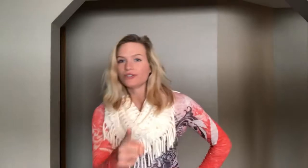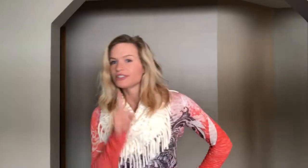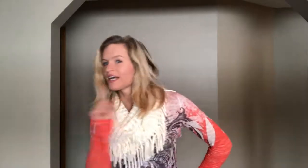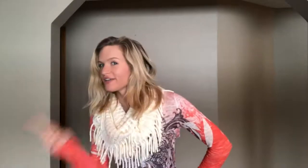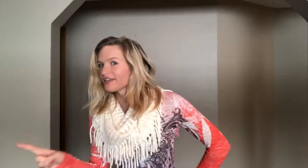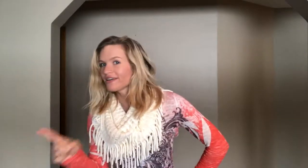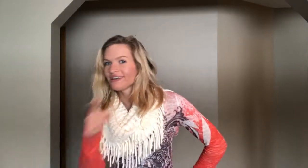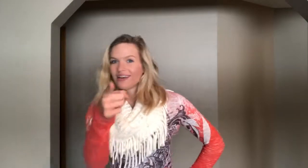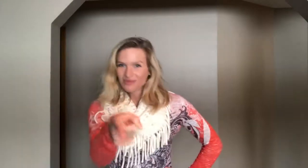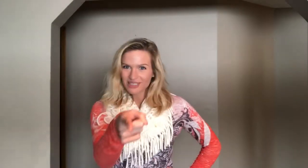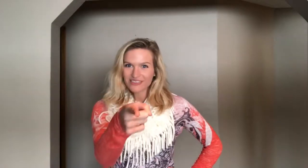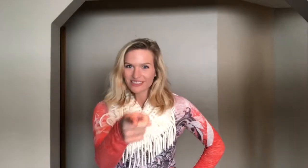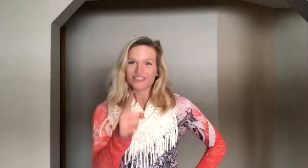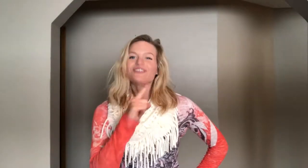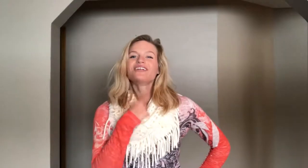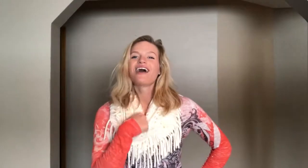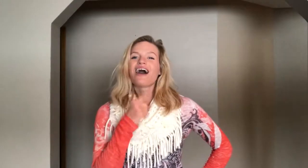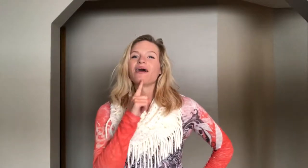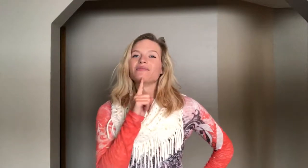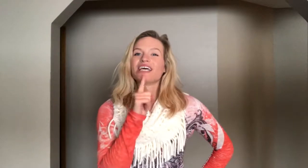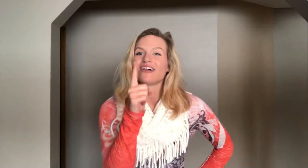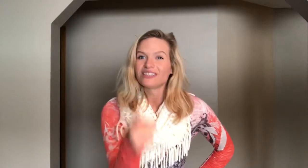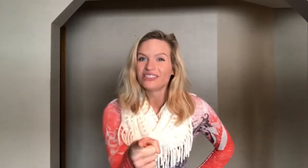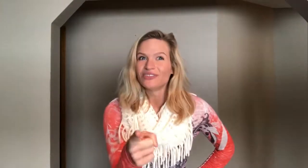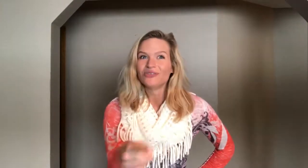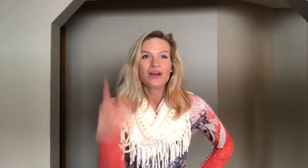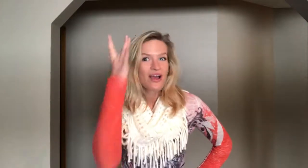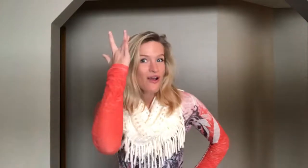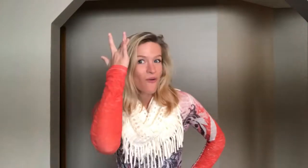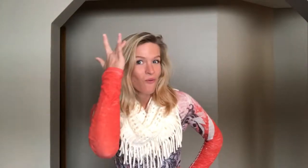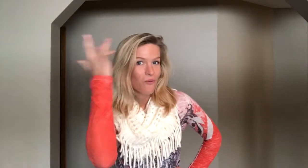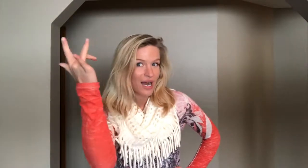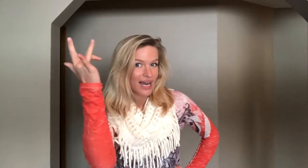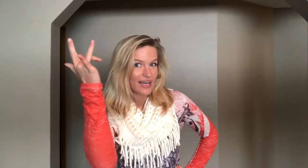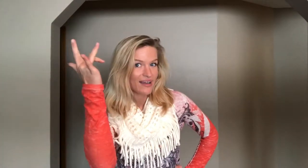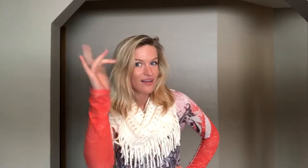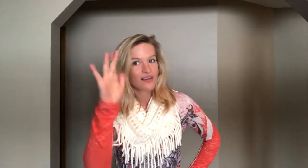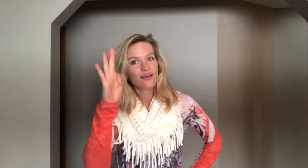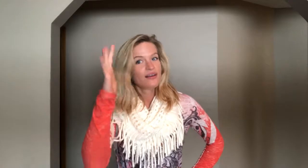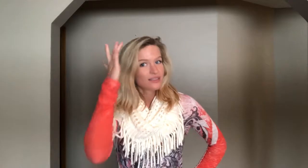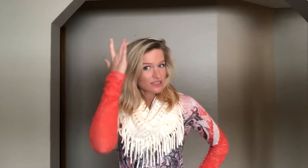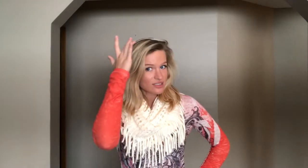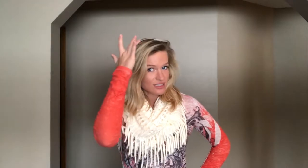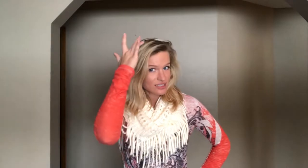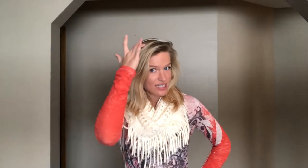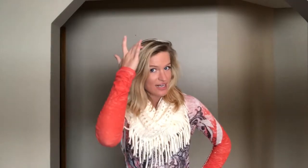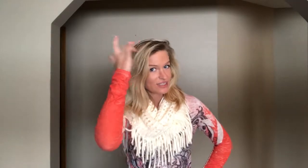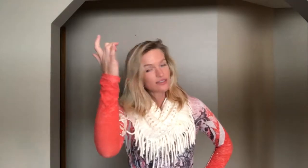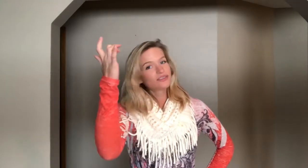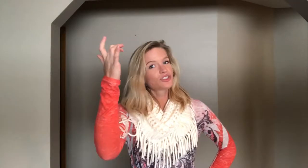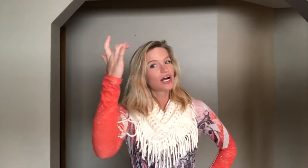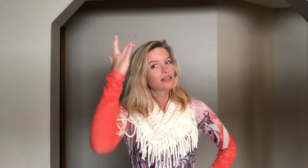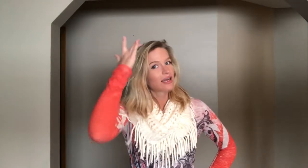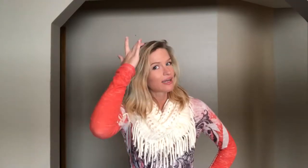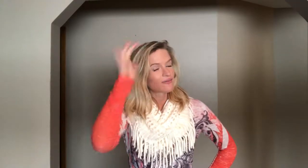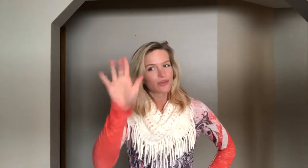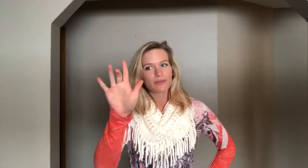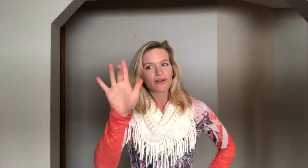you're telling telling you I'm telling you why. So you just kind of draw a line with your middle